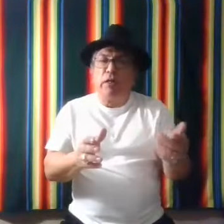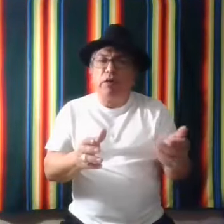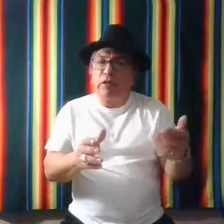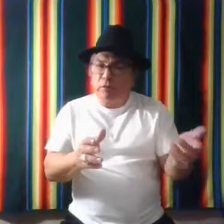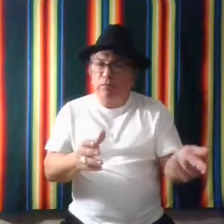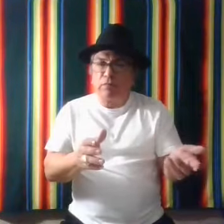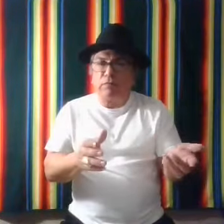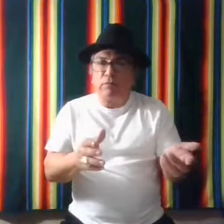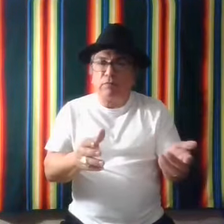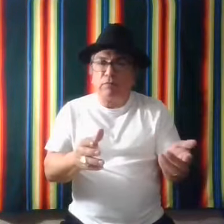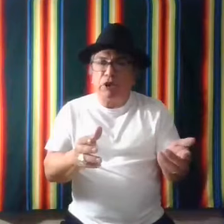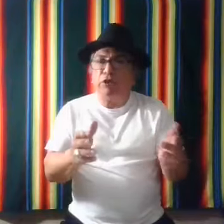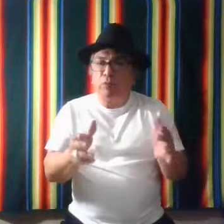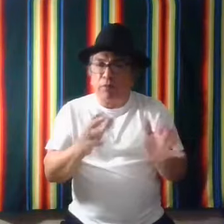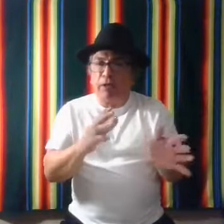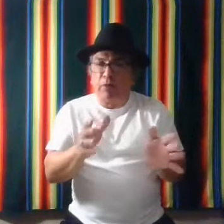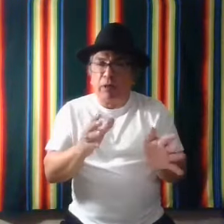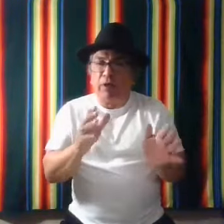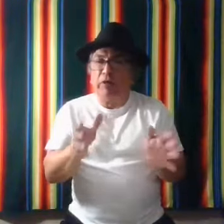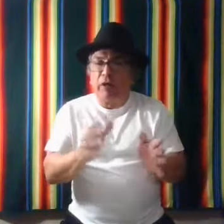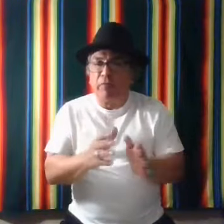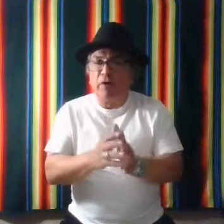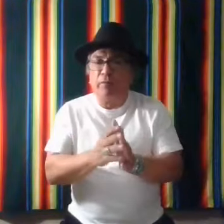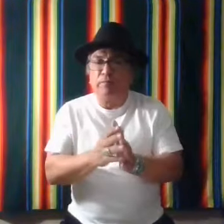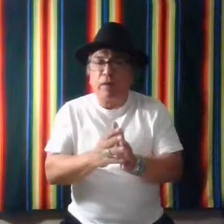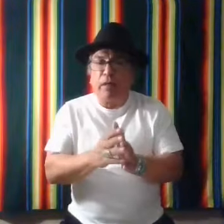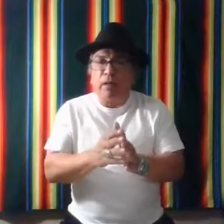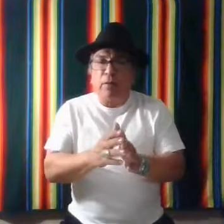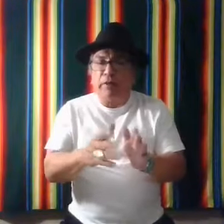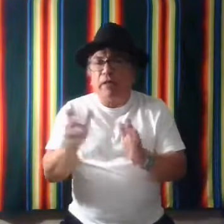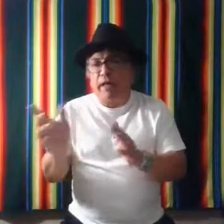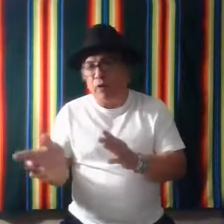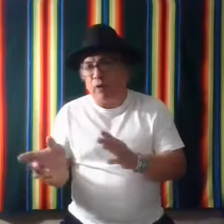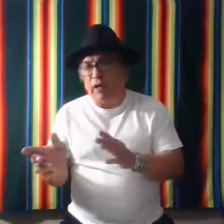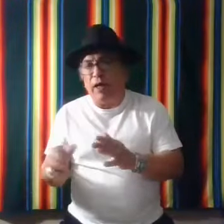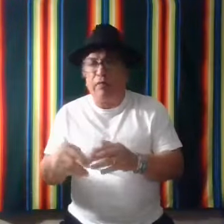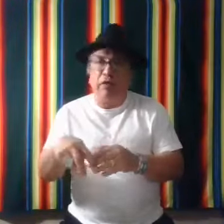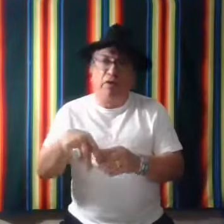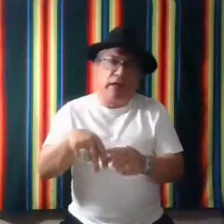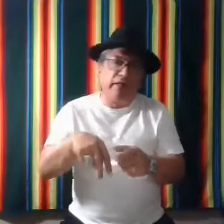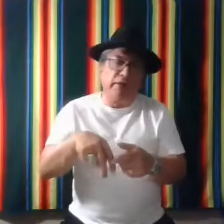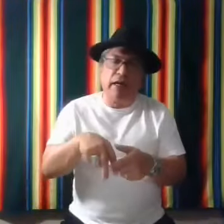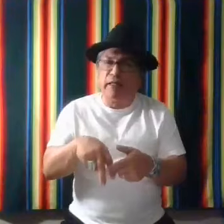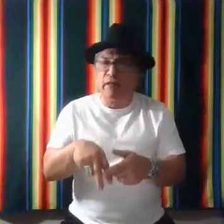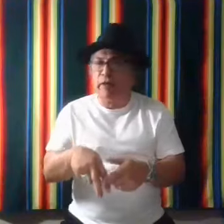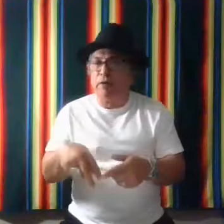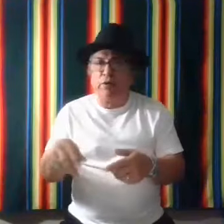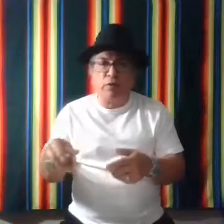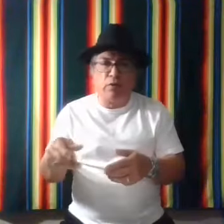he, he used it with my, my great-grandfather. But then later on in life, he learned how to sign in letters and